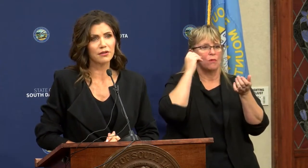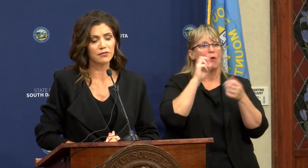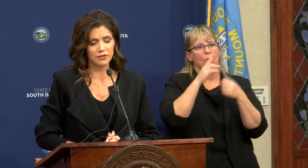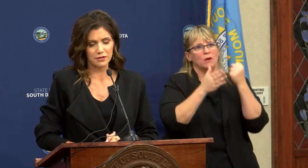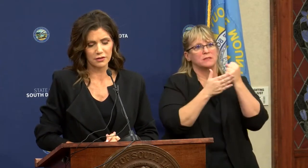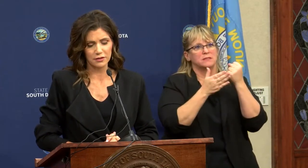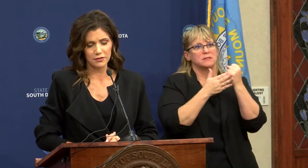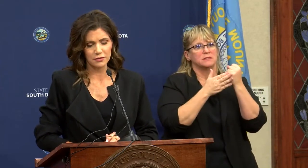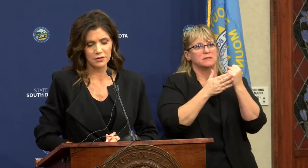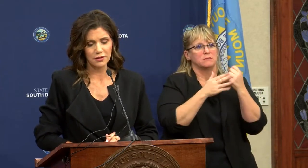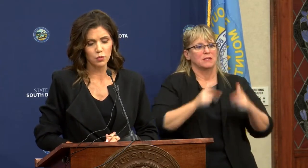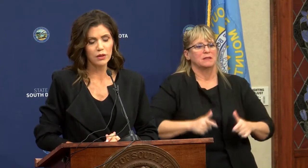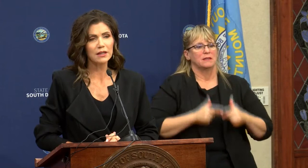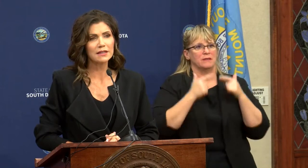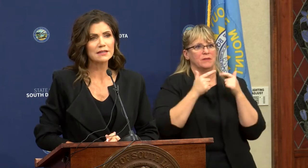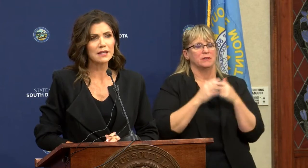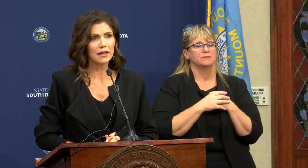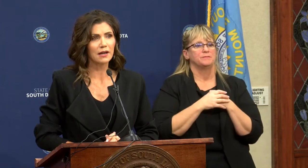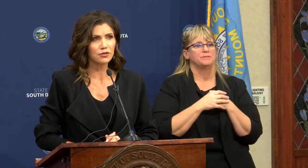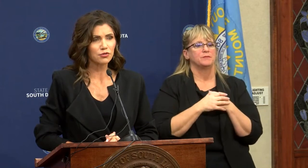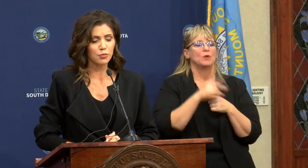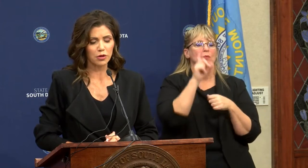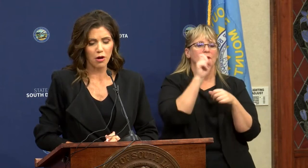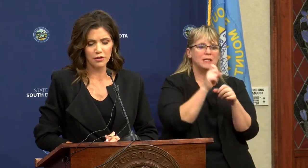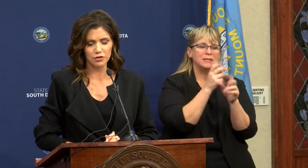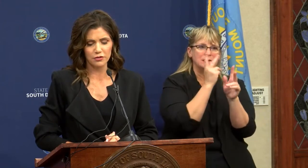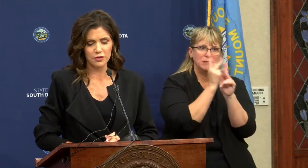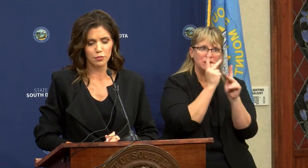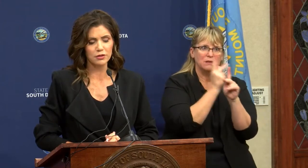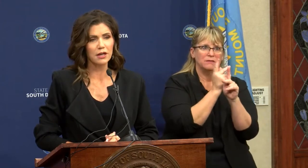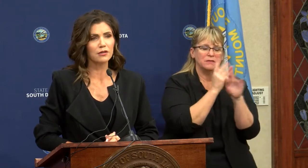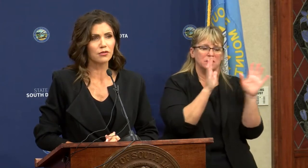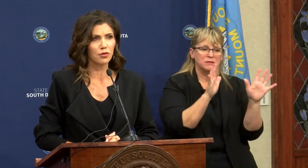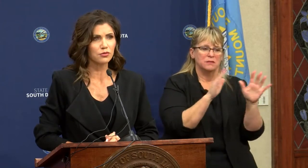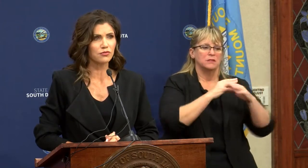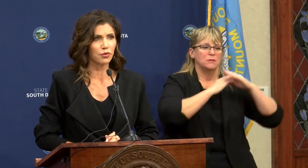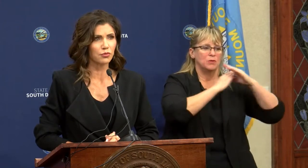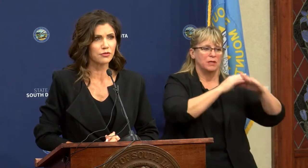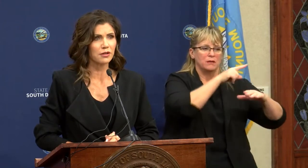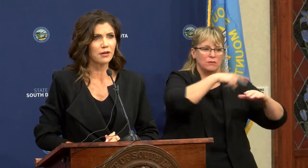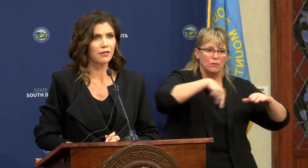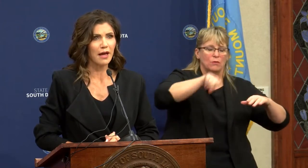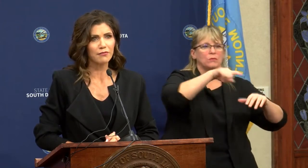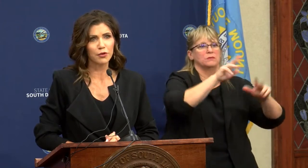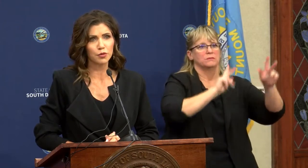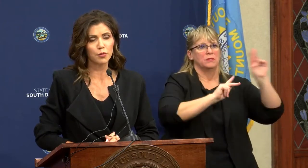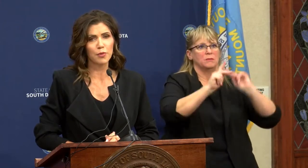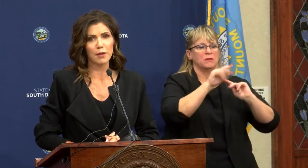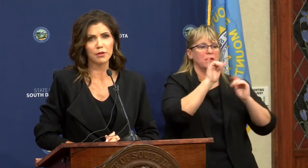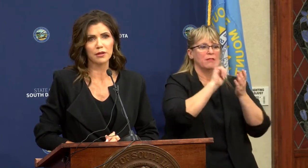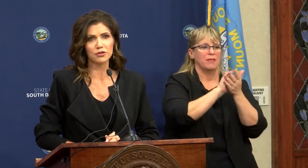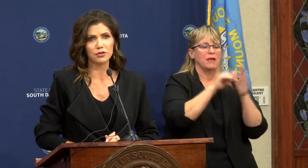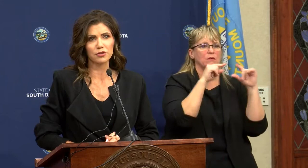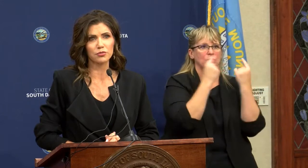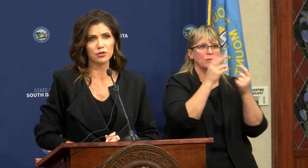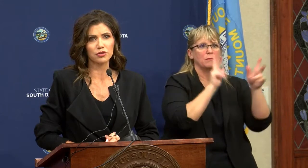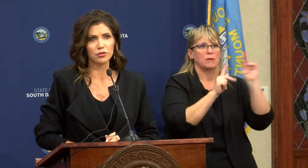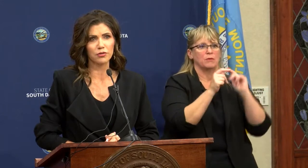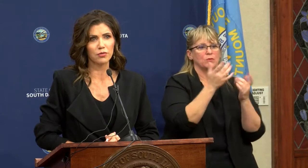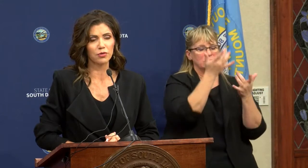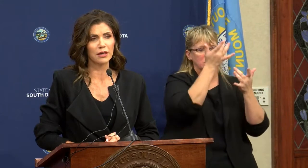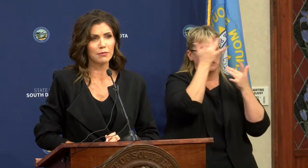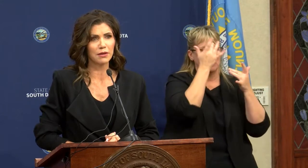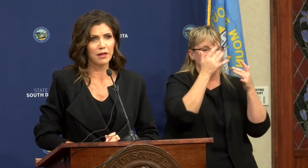assisted living facilities. We need to take extra precautions to protect those folks, that vulnerable population to